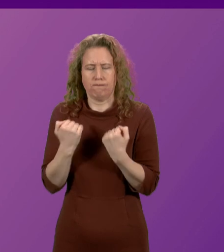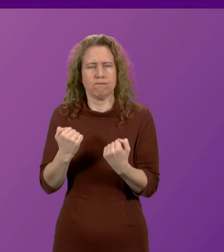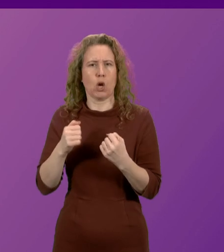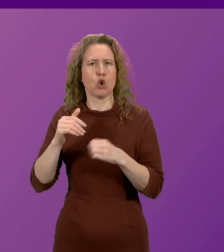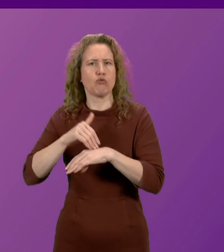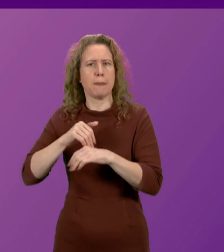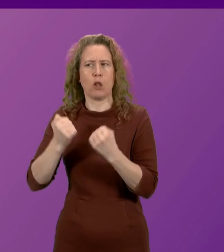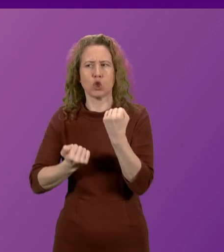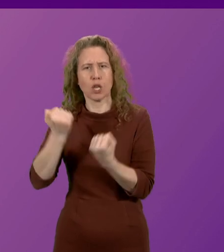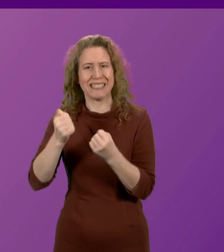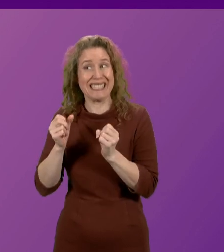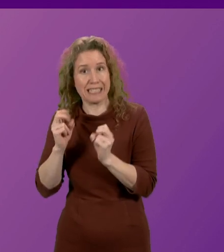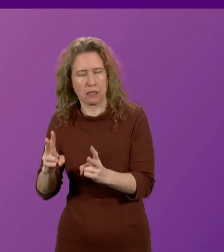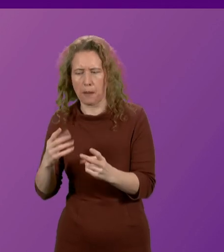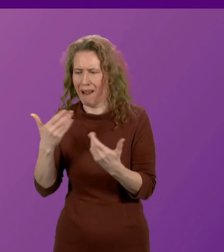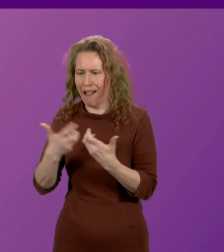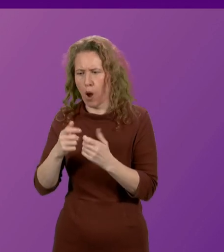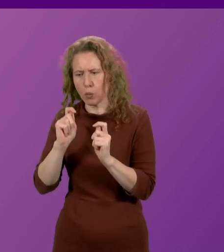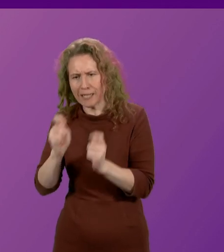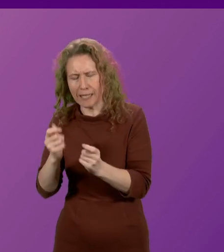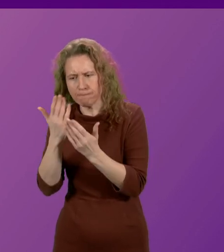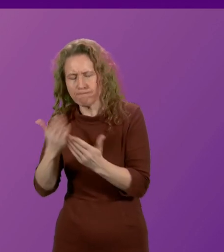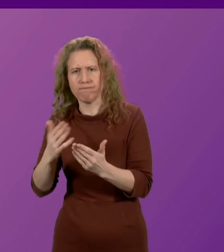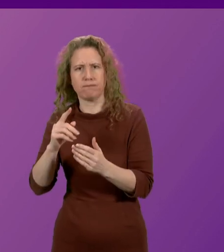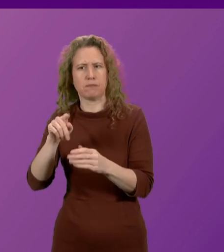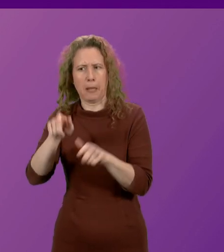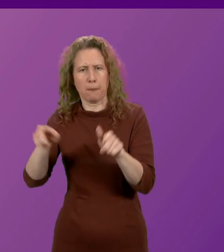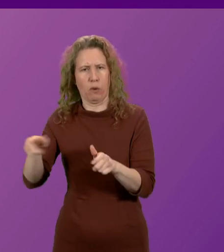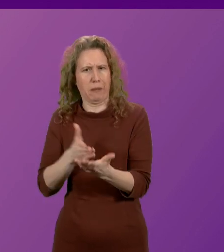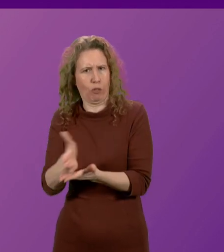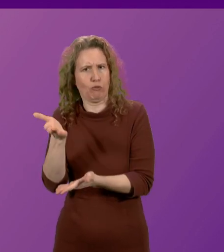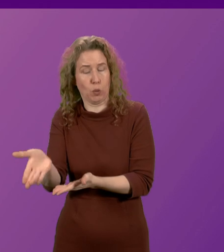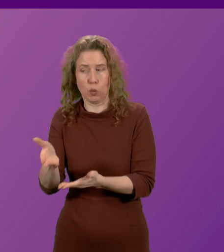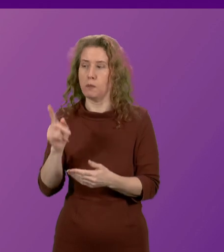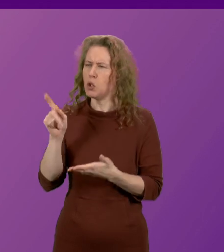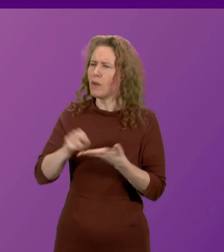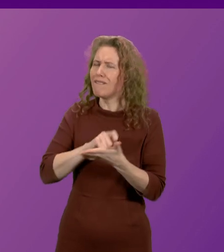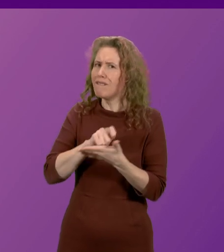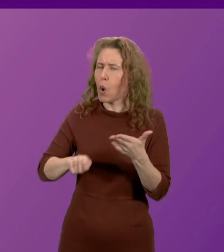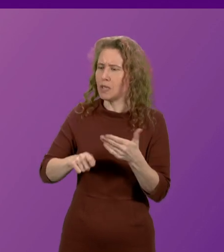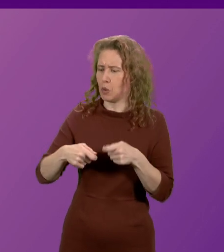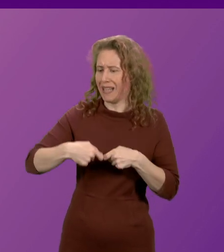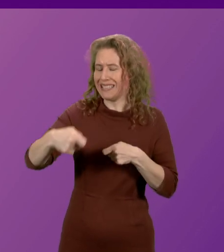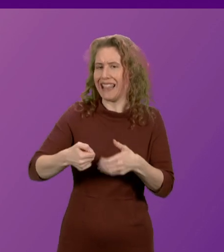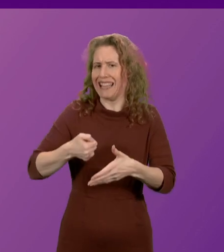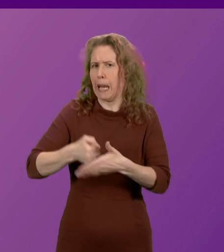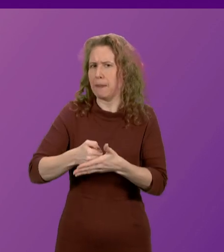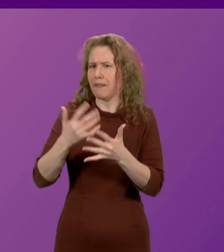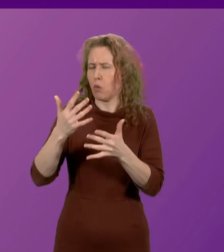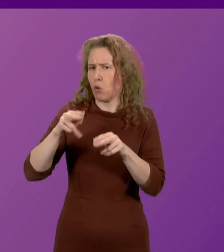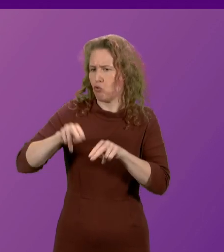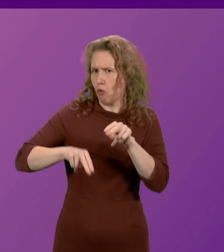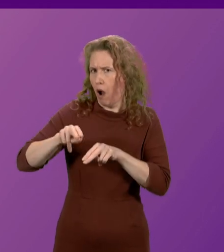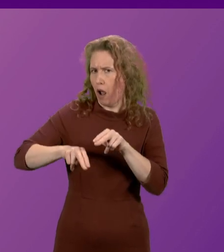victims of rape and sexual violence. Since the government voted to extend the limits for trials until the end of next